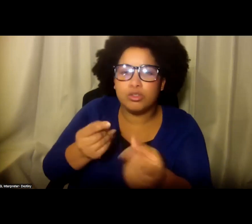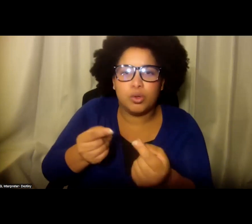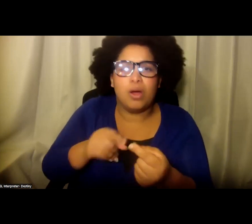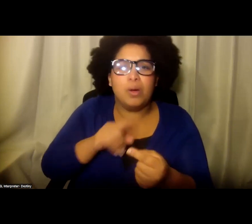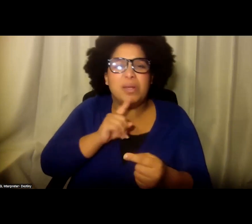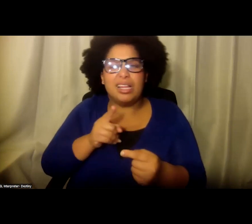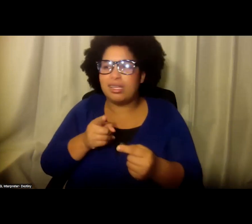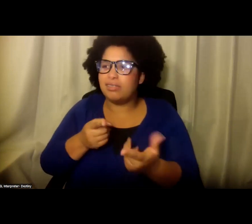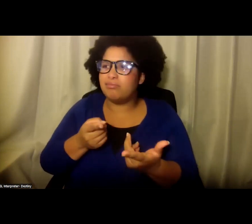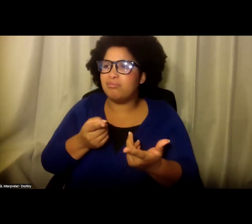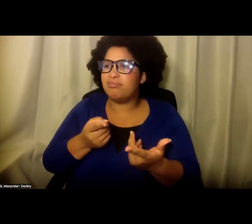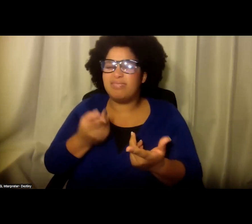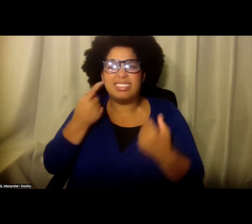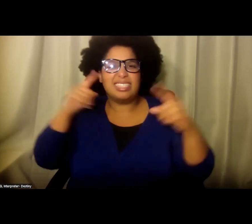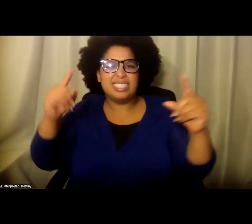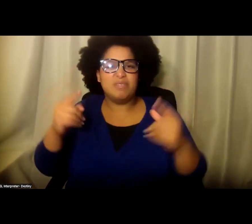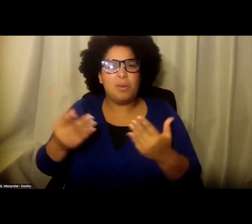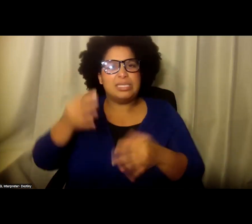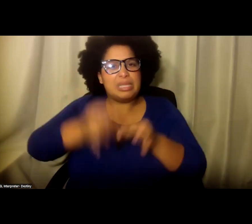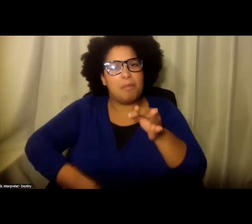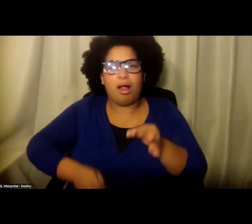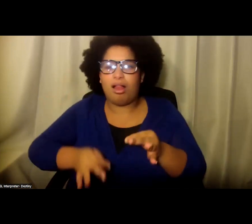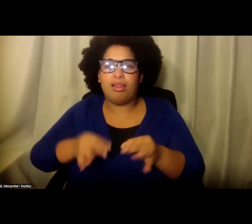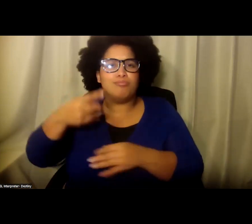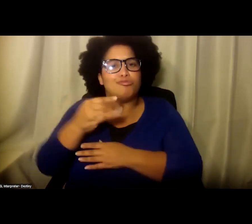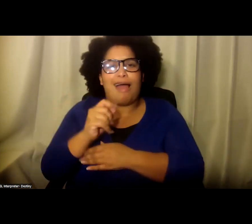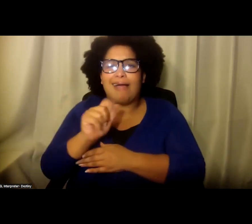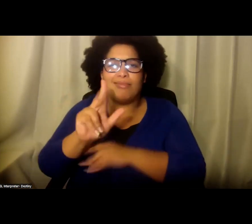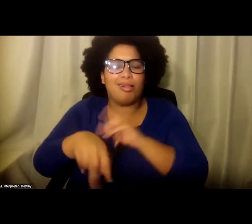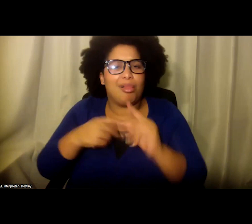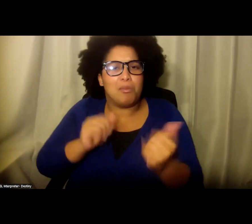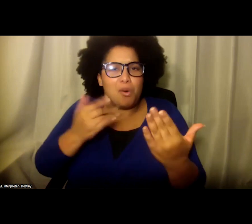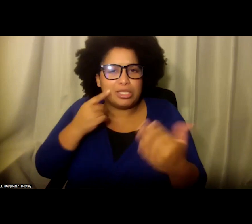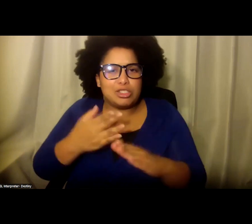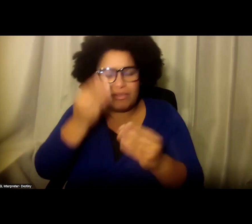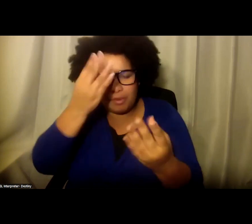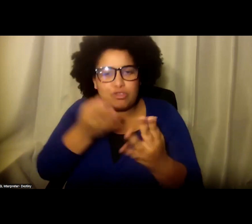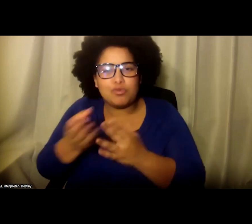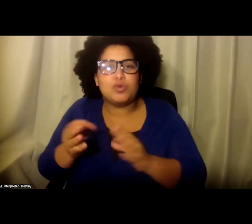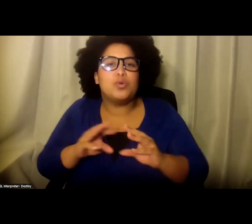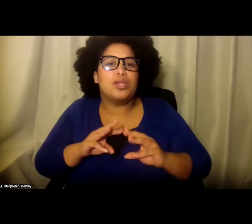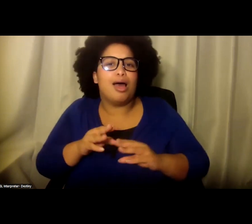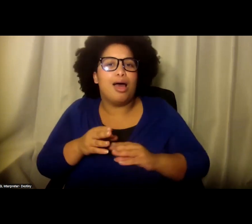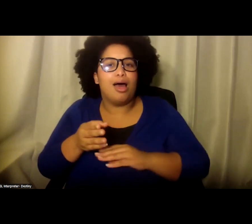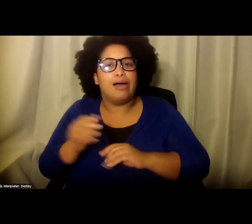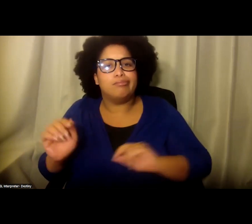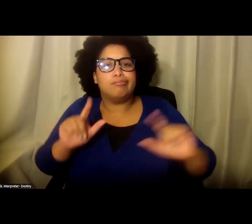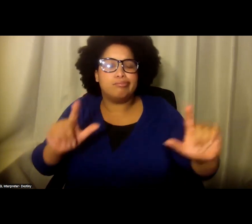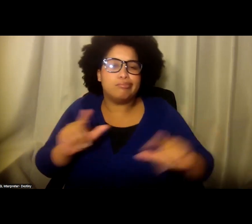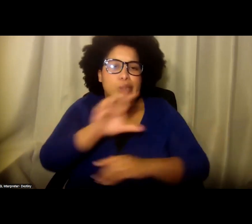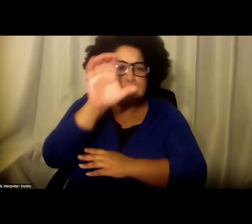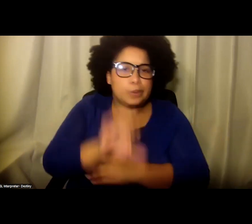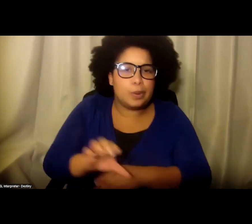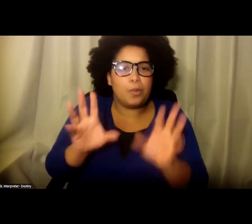some takeaways and share that information, again, through webinars and then also other ways that they were able